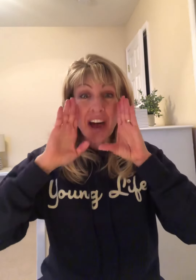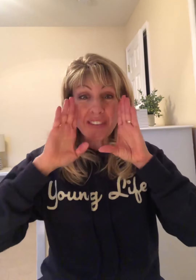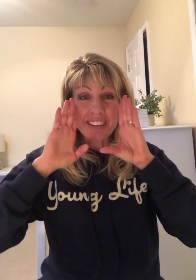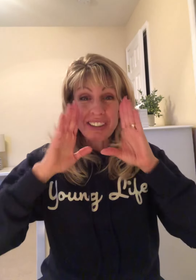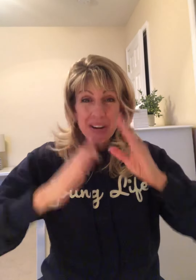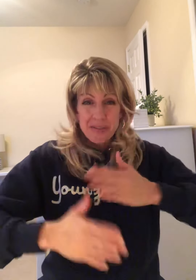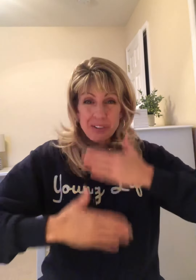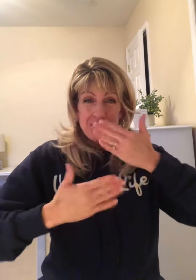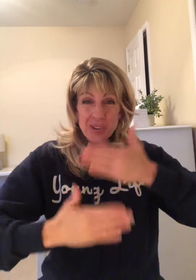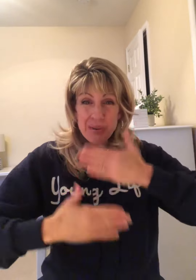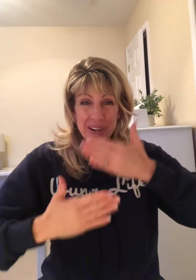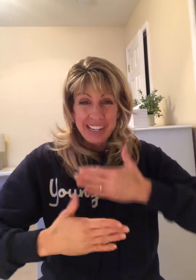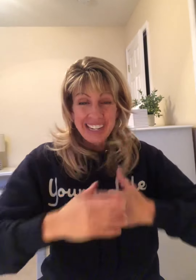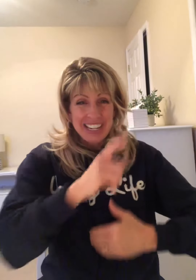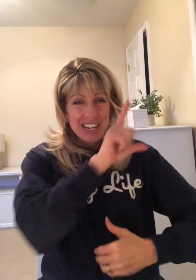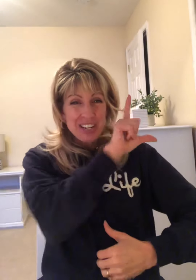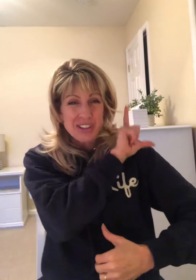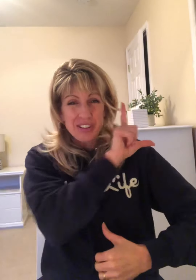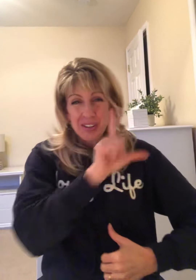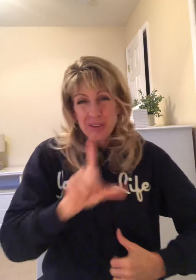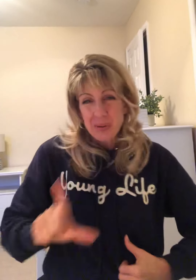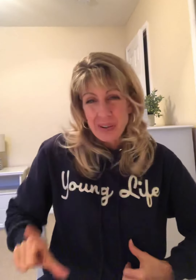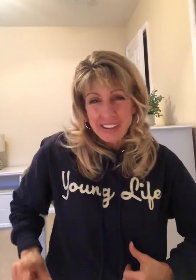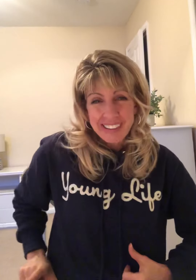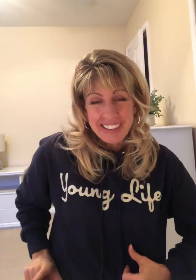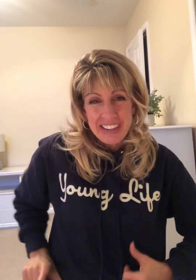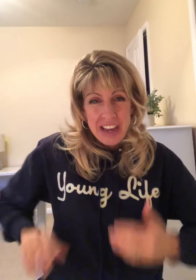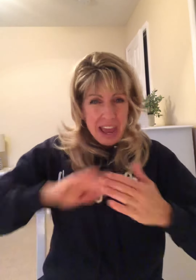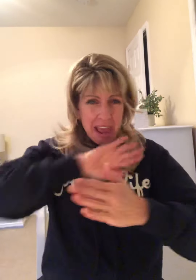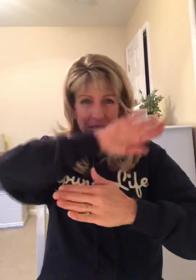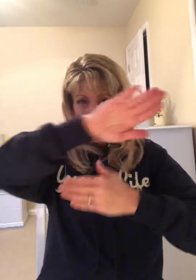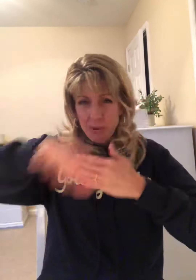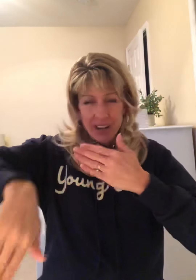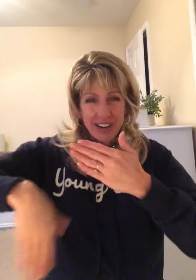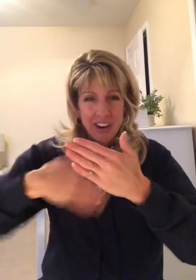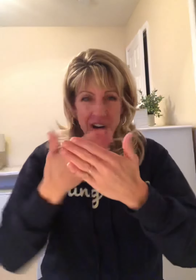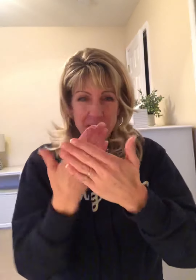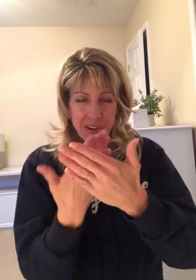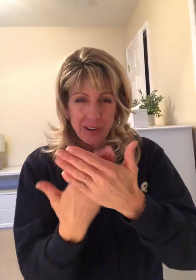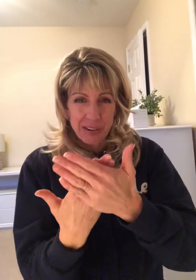for joy to the Lord. Everyone on earth.